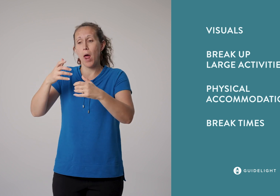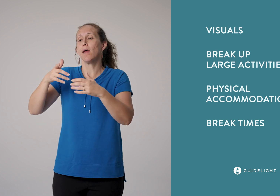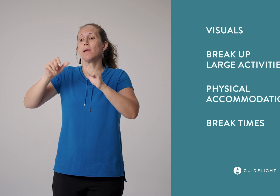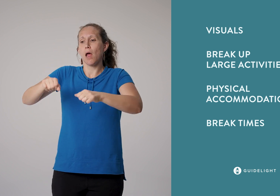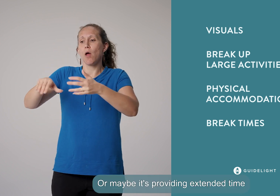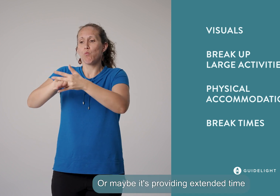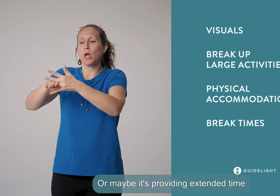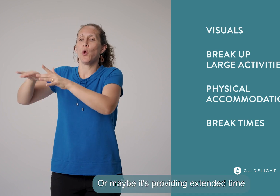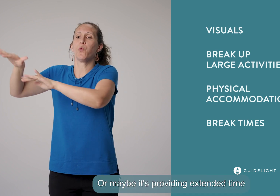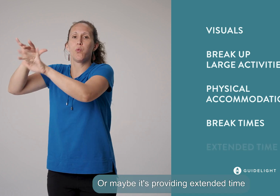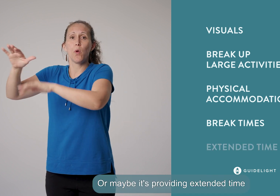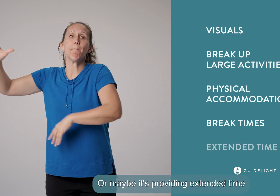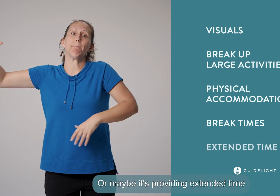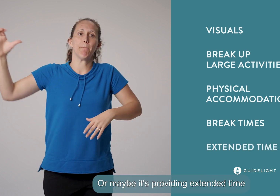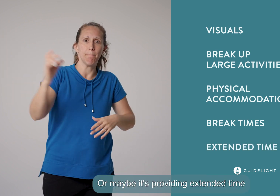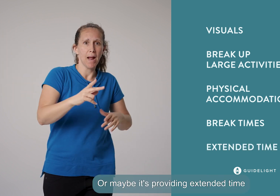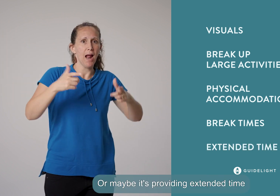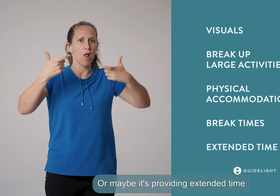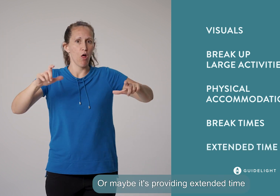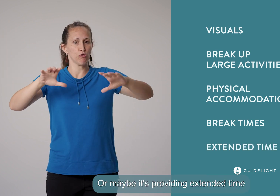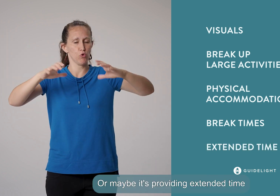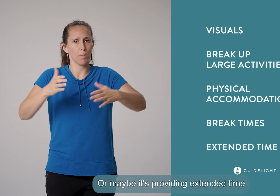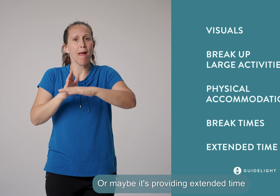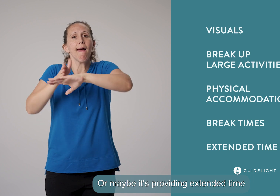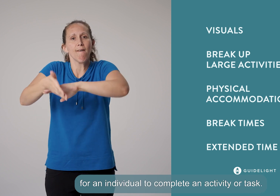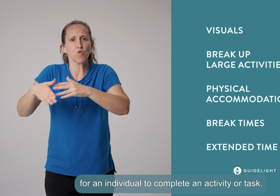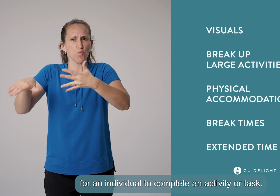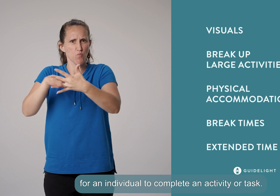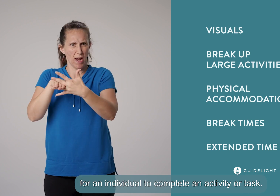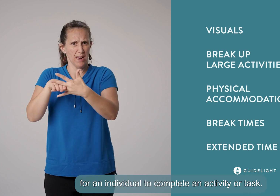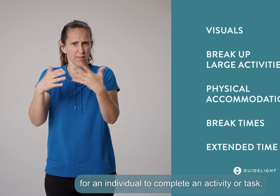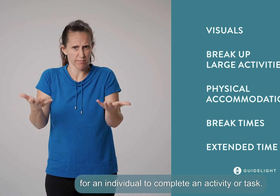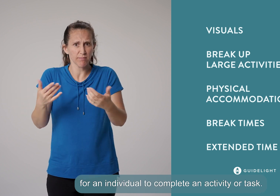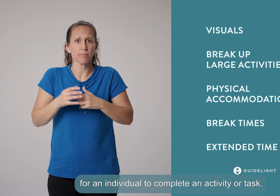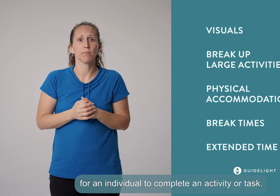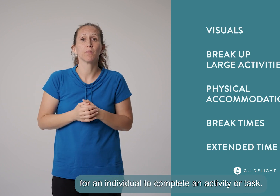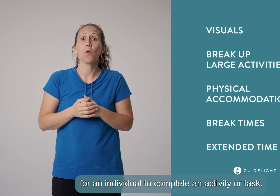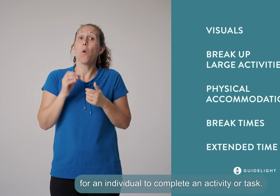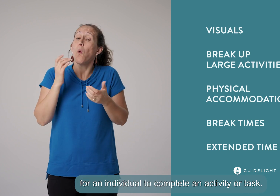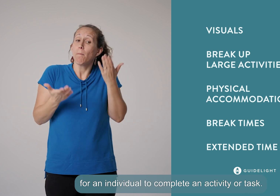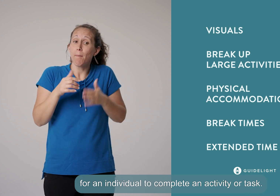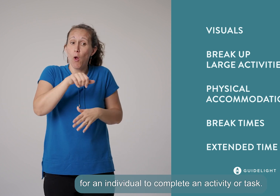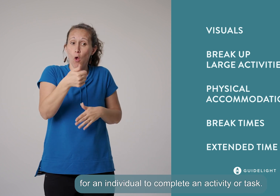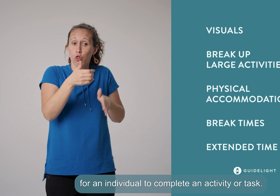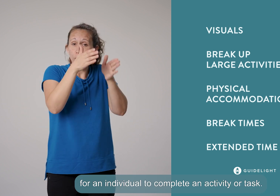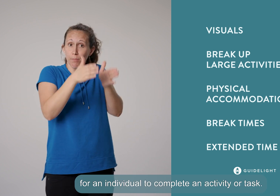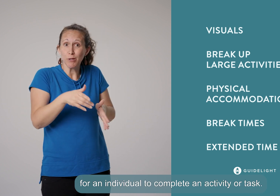Or, maybe it's providing extended time for an individual to complete an activity or task.